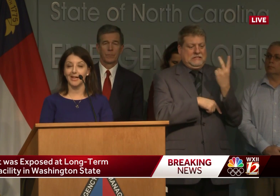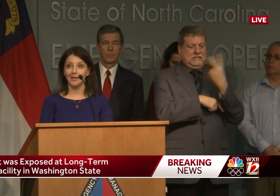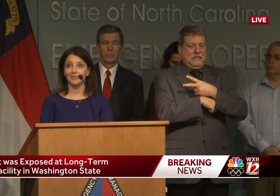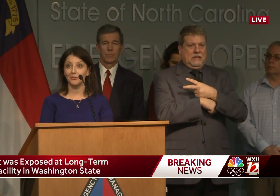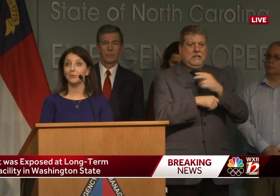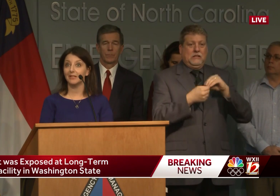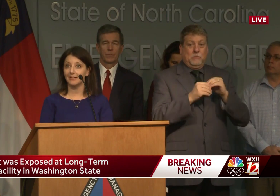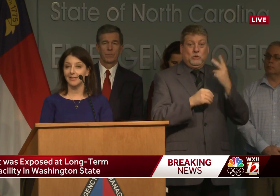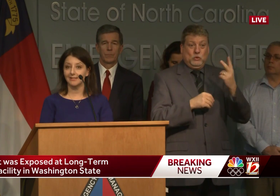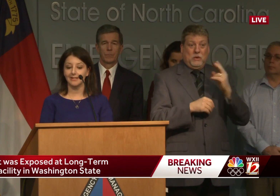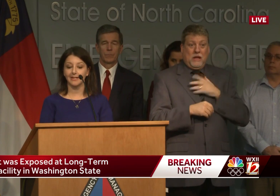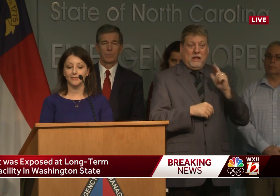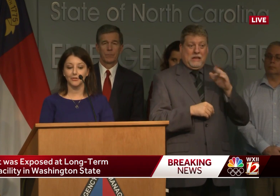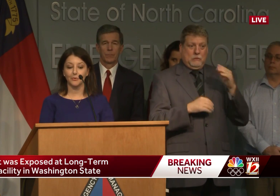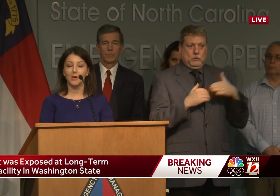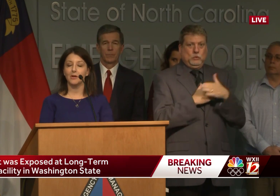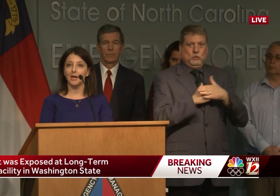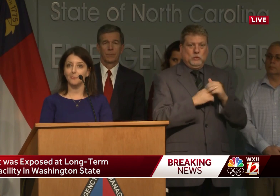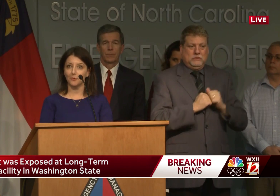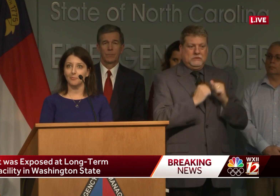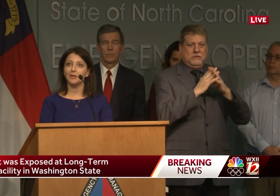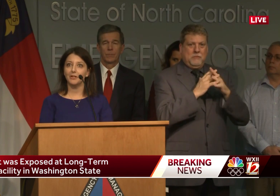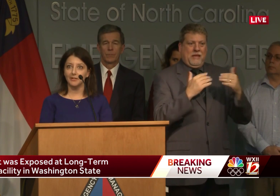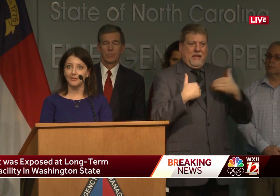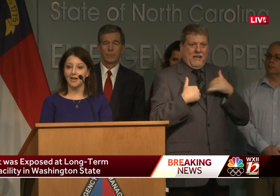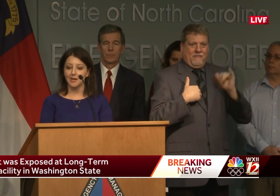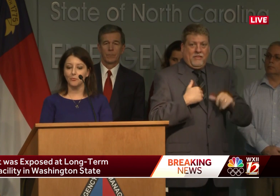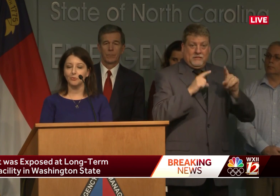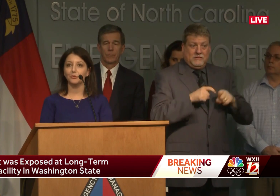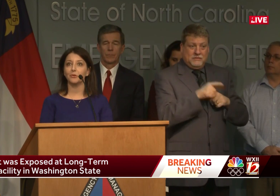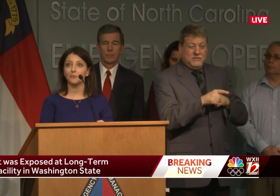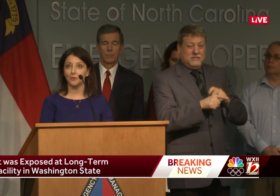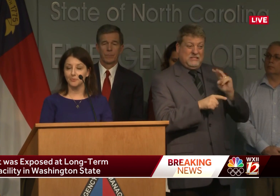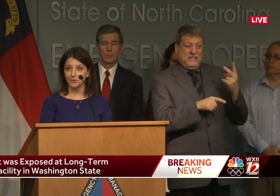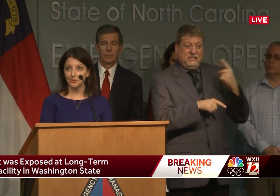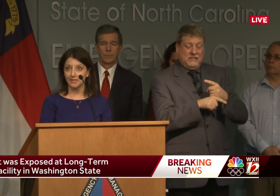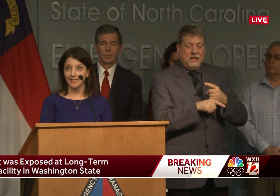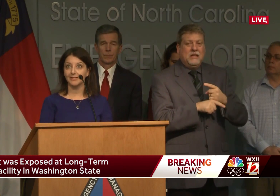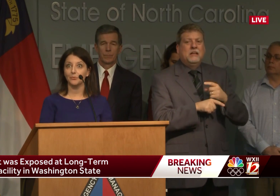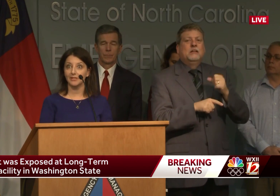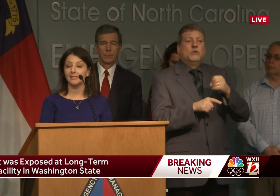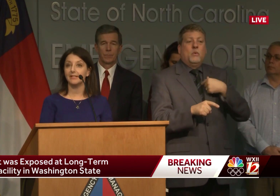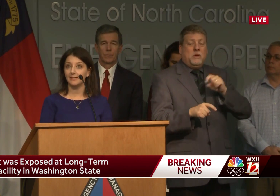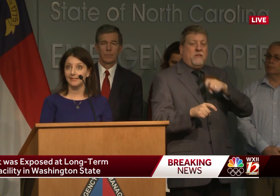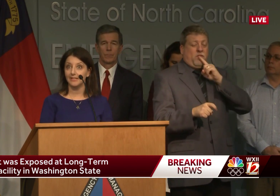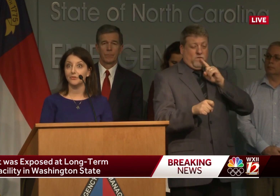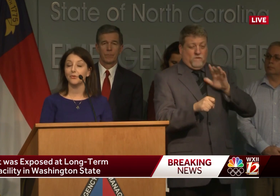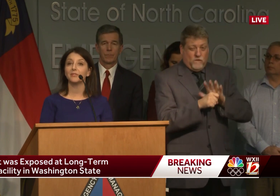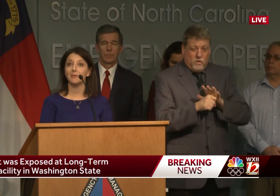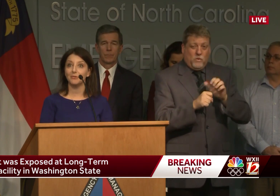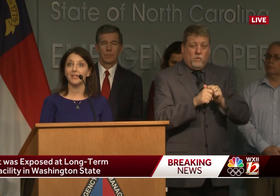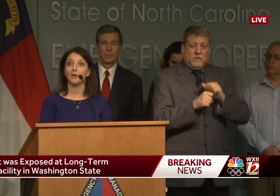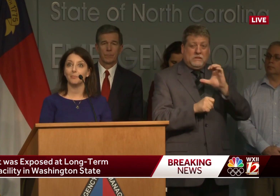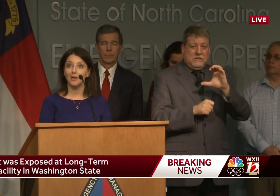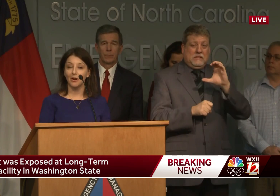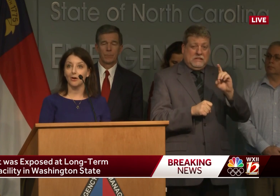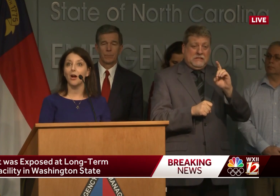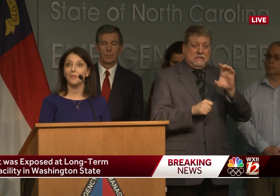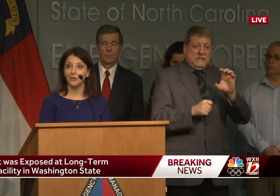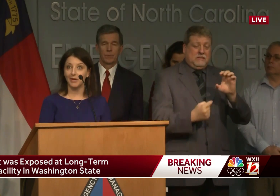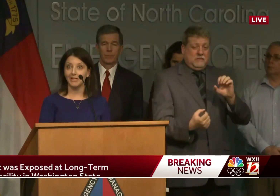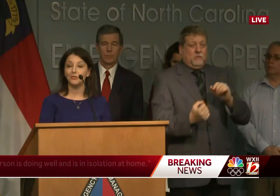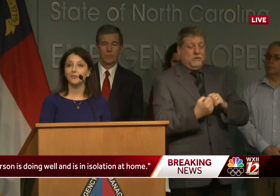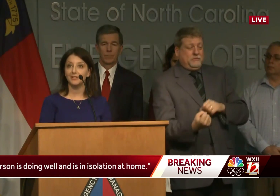our lab is doing that testing. And so for a period of time, we will do confirmatory tests with the CDC. So those samples are